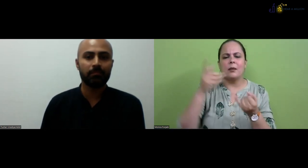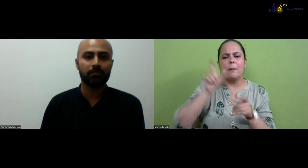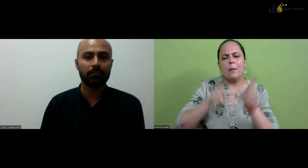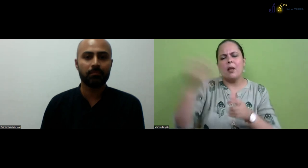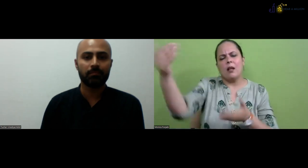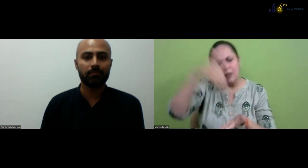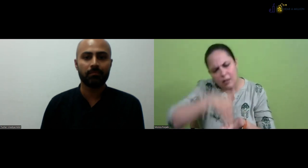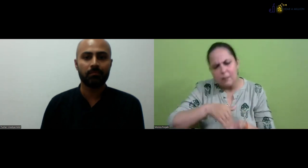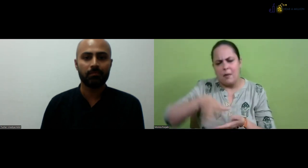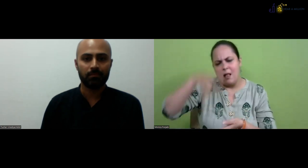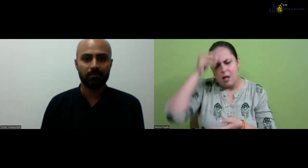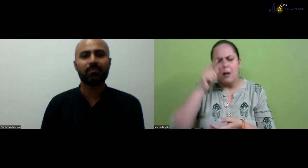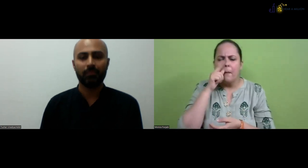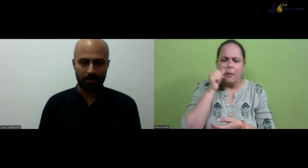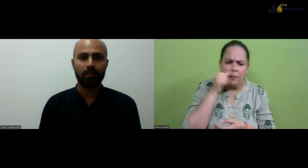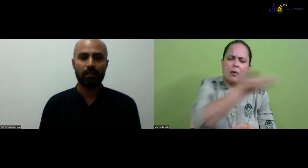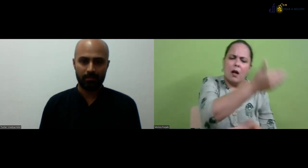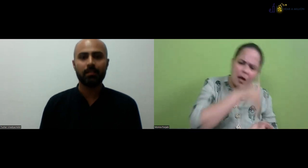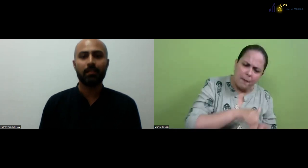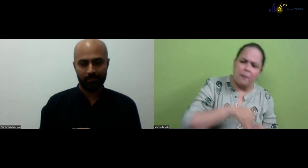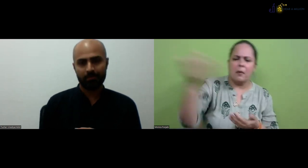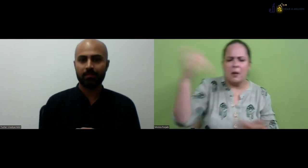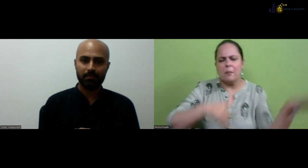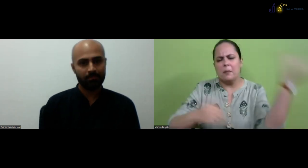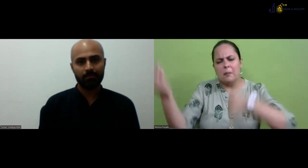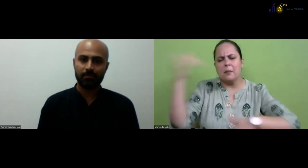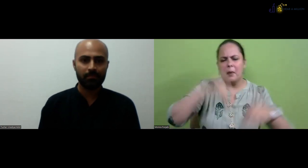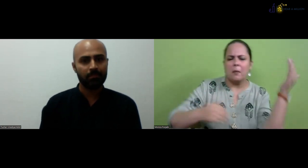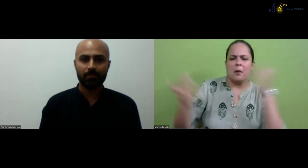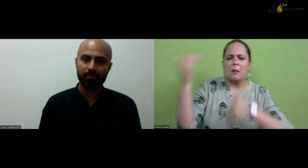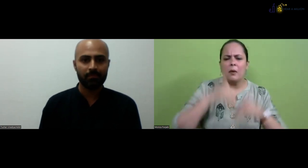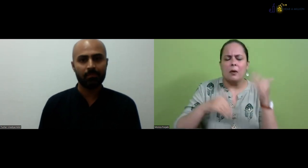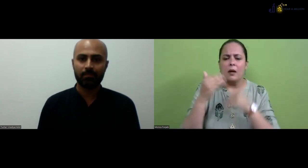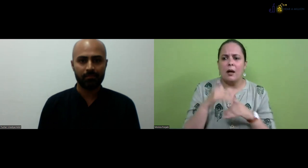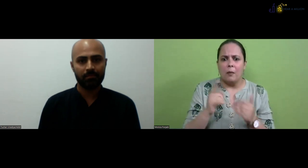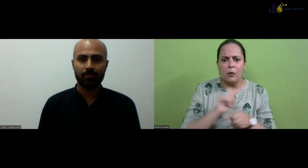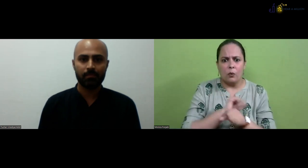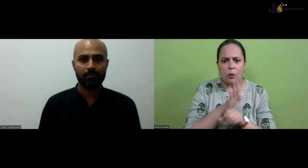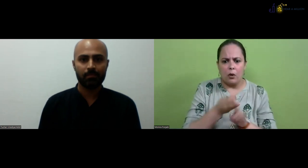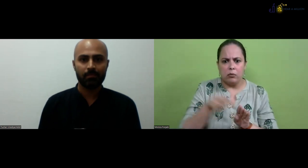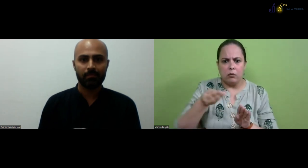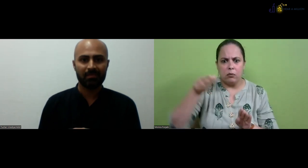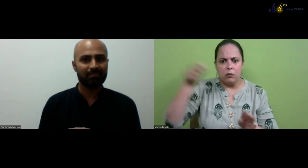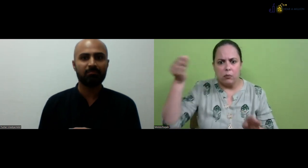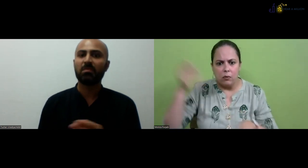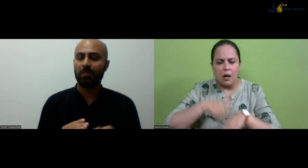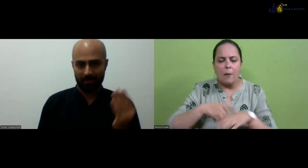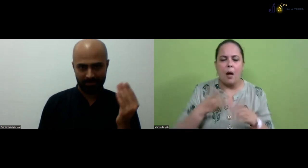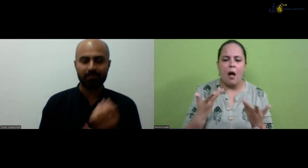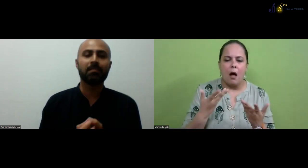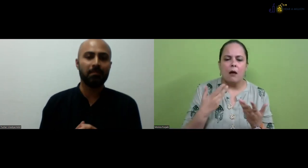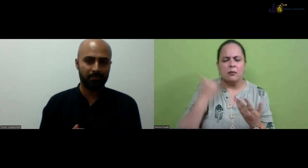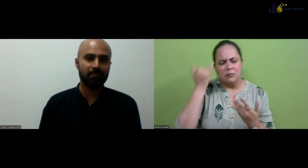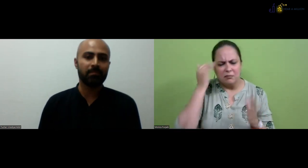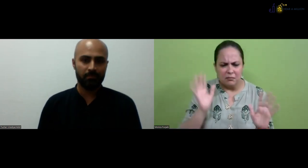So before COVID, uh, pandemic people came to the organization at the institution to learn ISL. But in